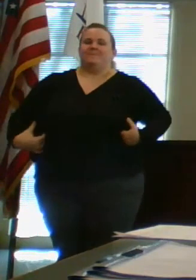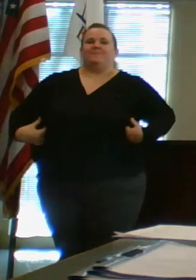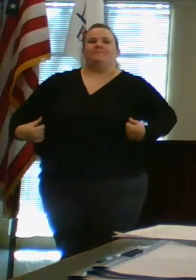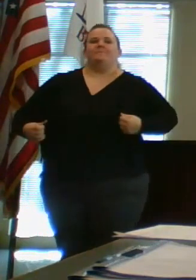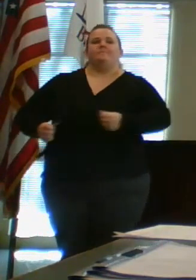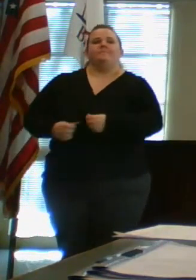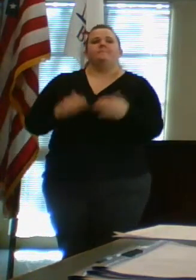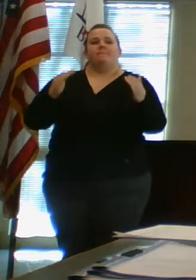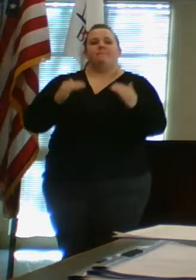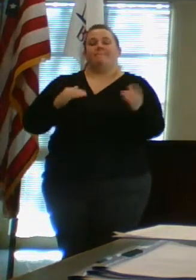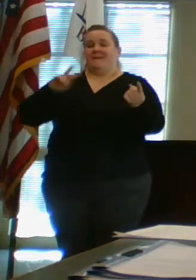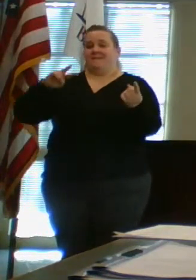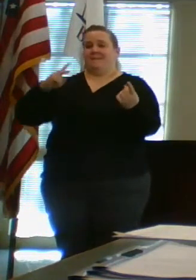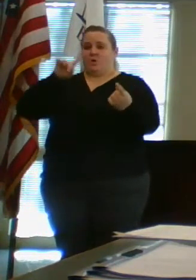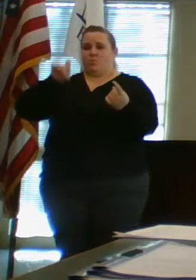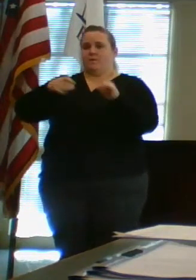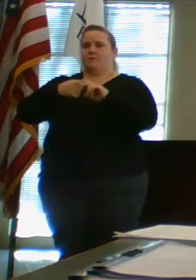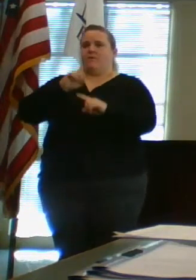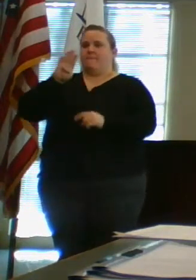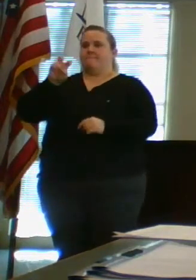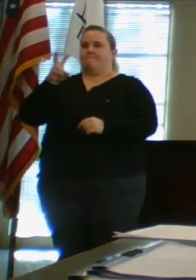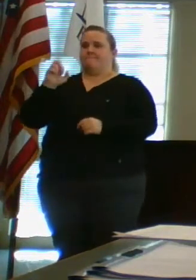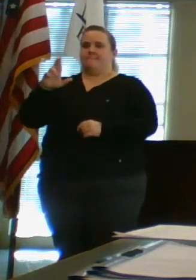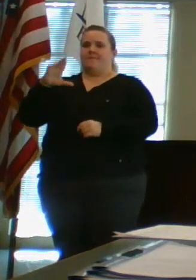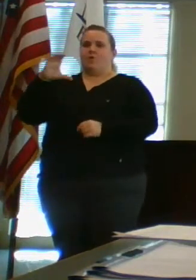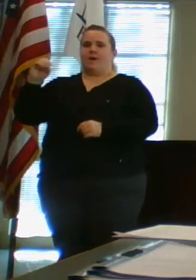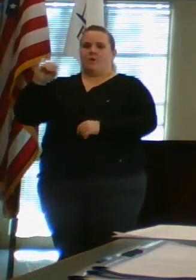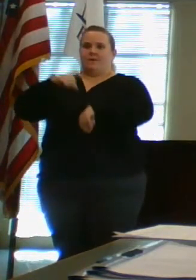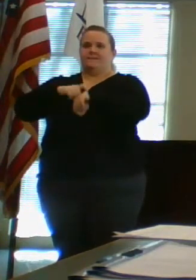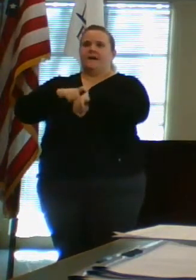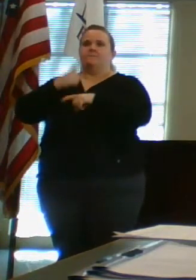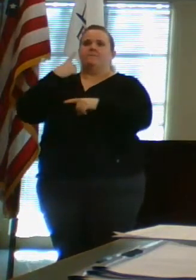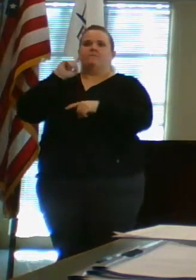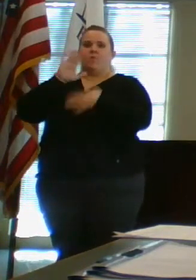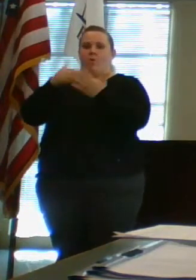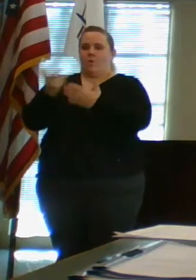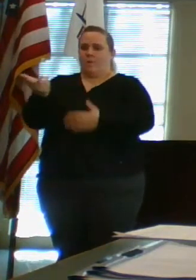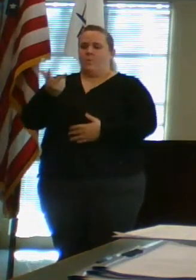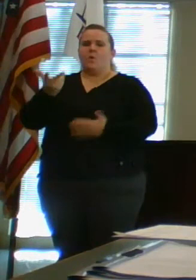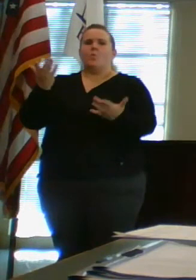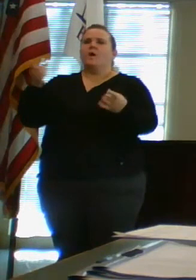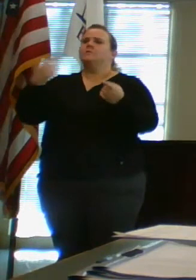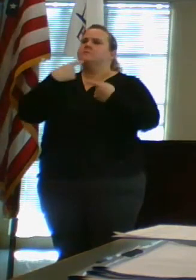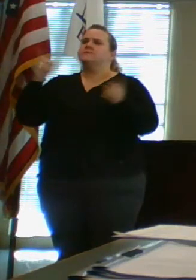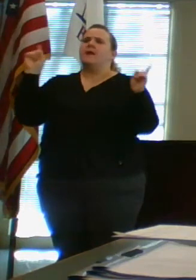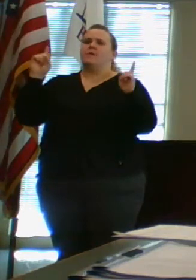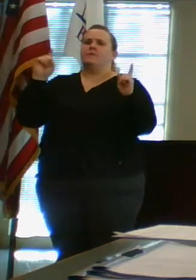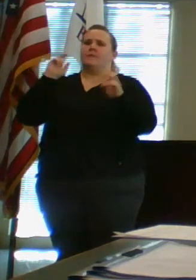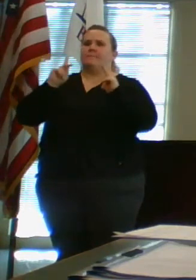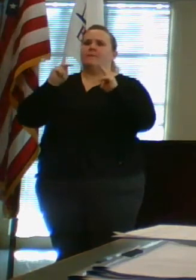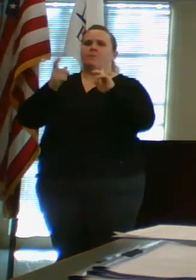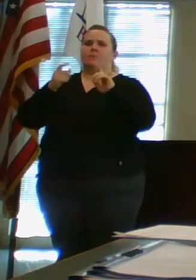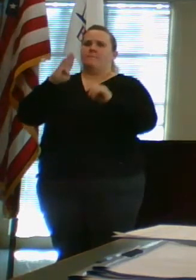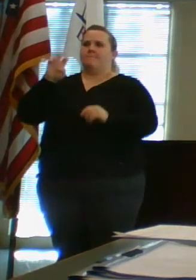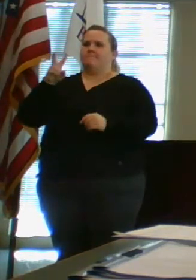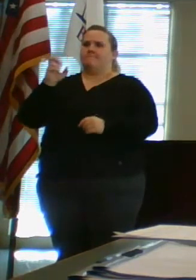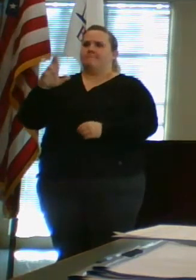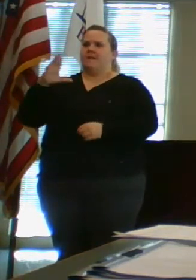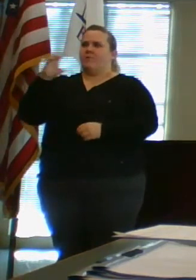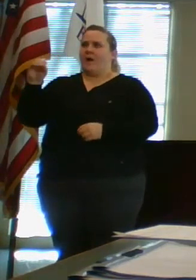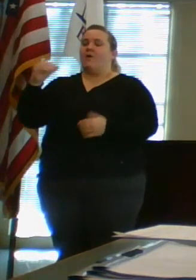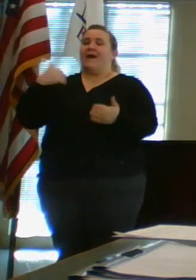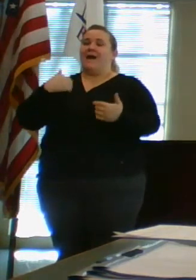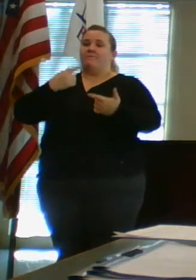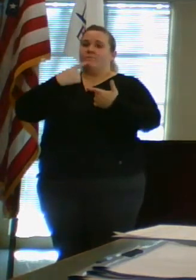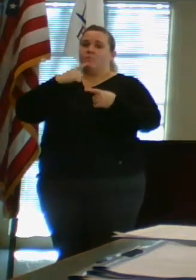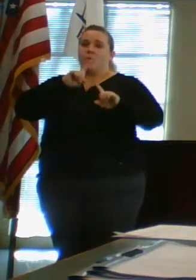And then the second question from the Viva County Times, and this is for all three commissioners. What do you have to say to the people of Viva County, as there were reports